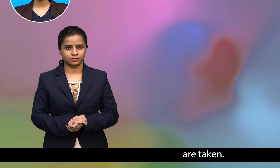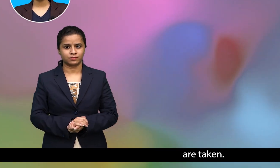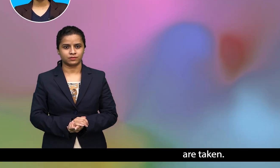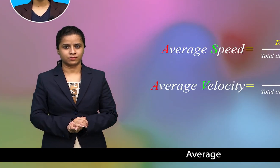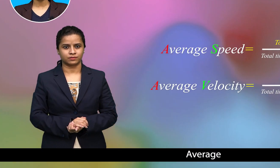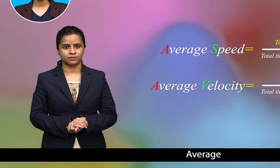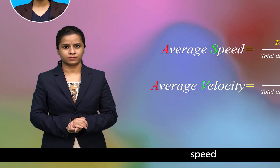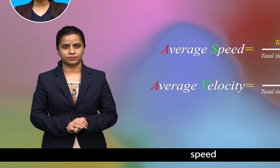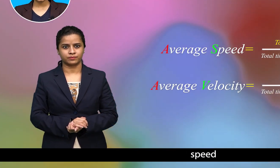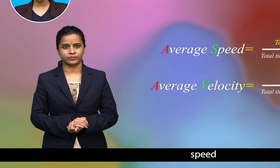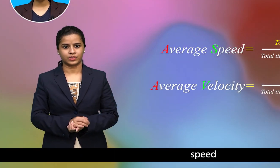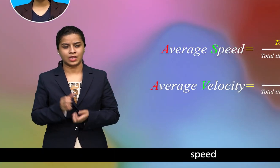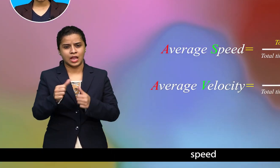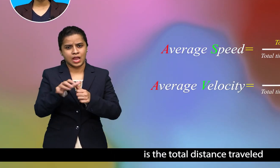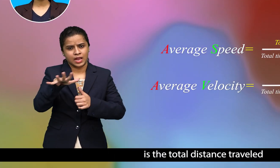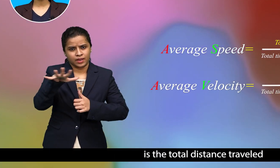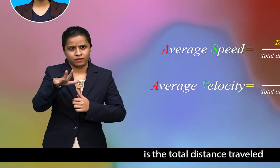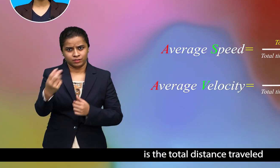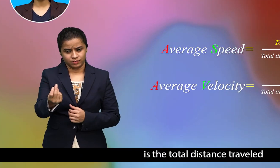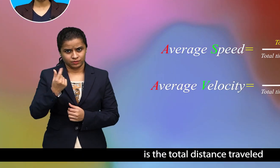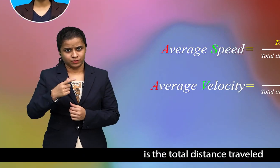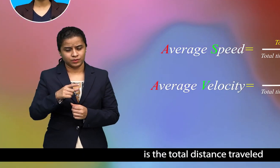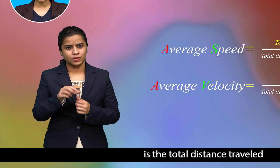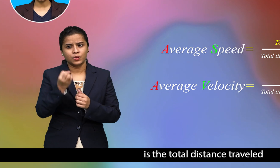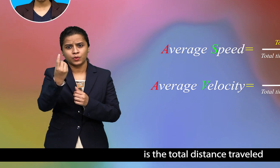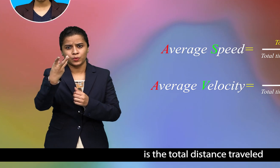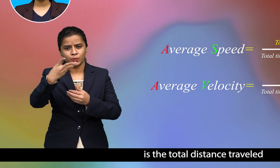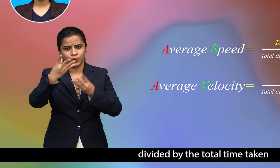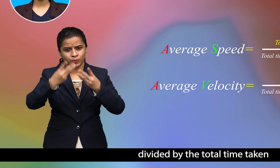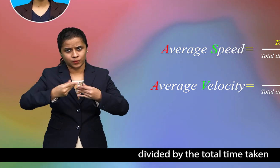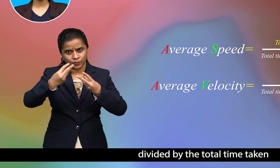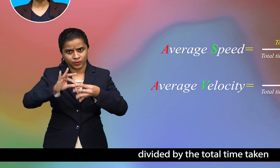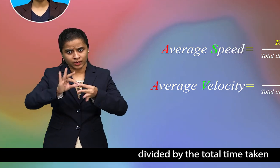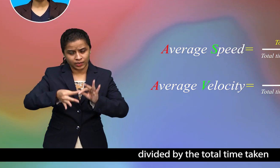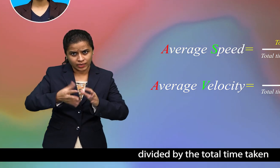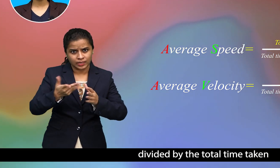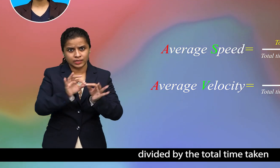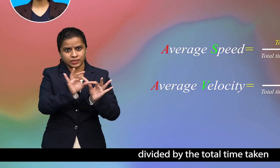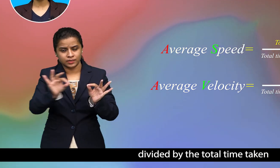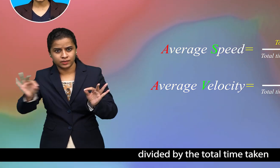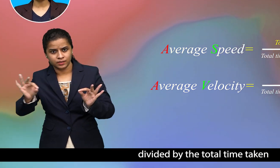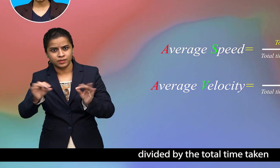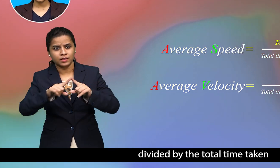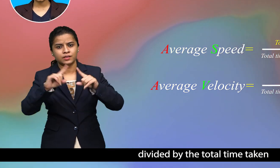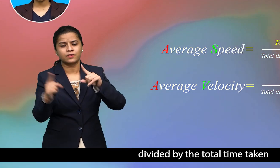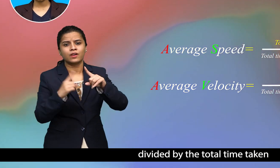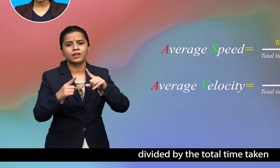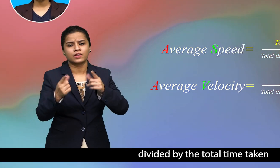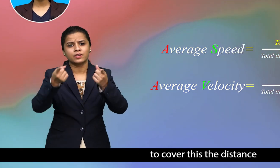average speed is the total distance traveled divided by the total time taken to